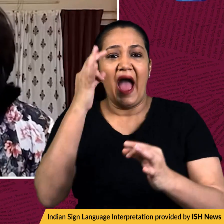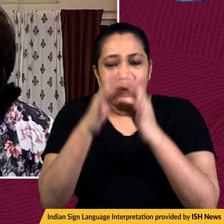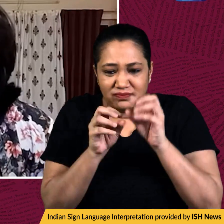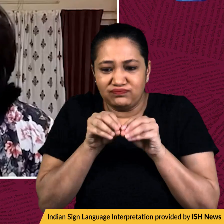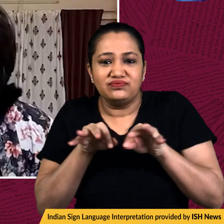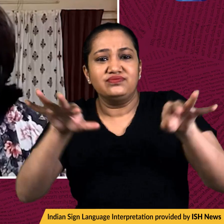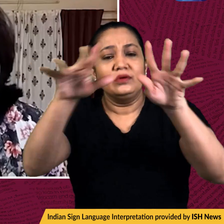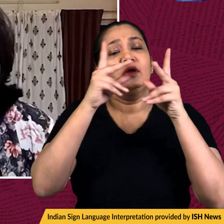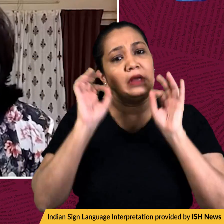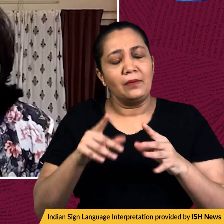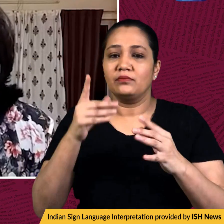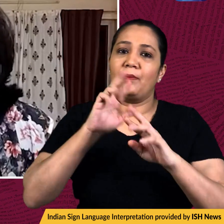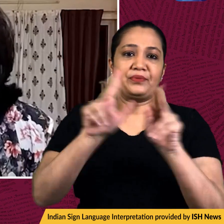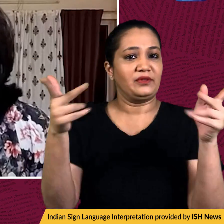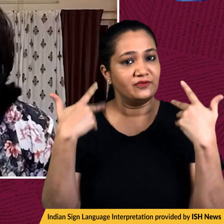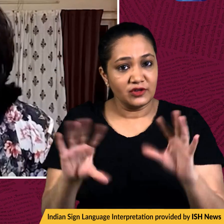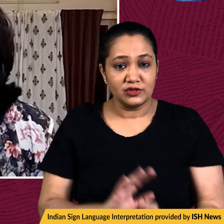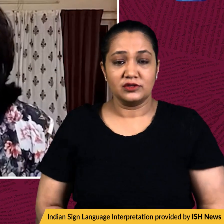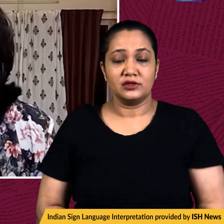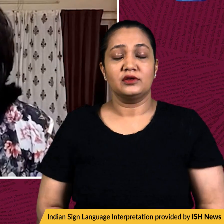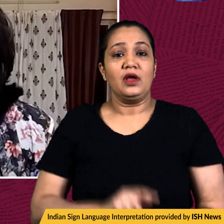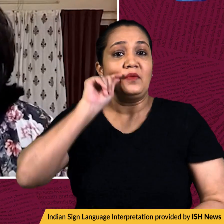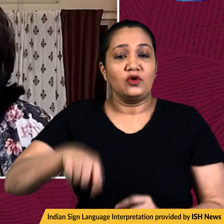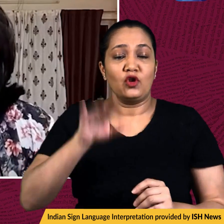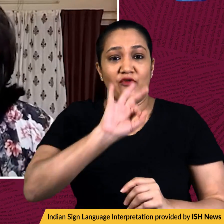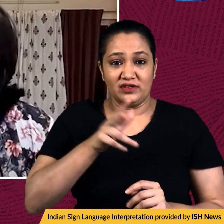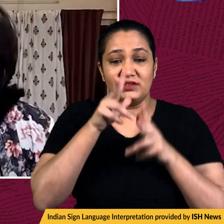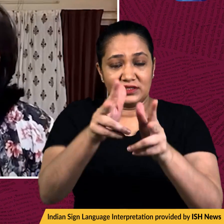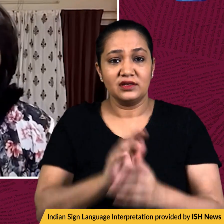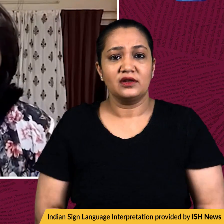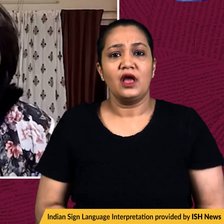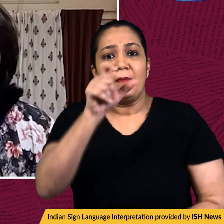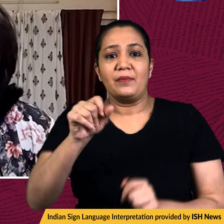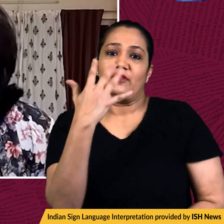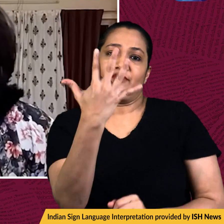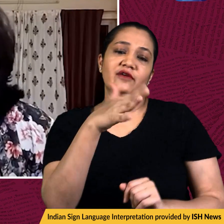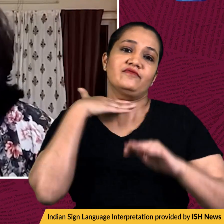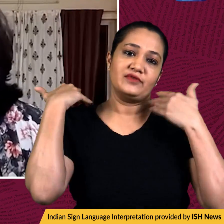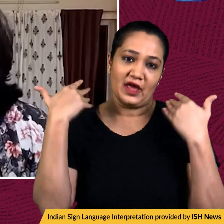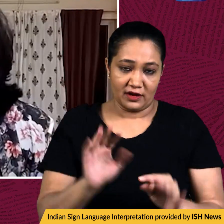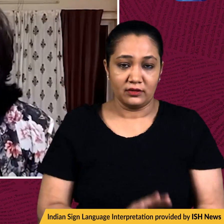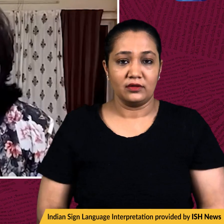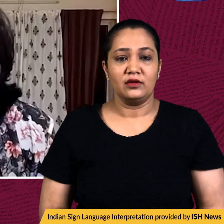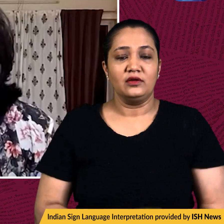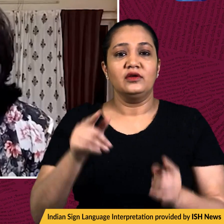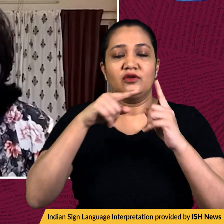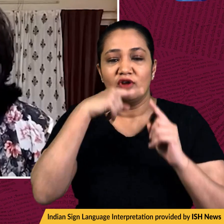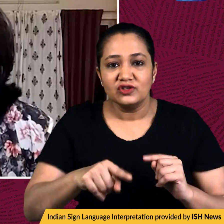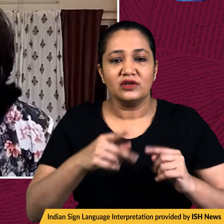in Ukraine. And Ukrainian officials have said that at least five people have been killed after Russian forces fired